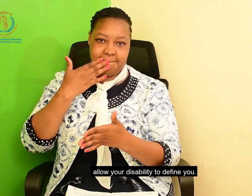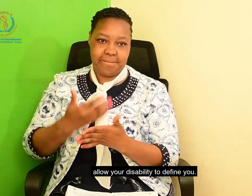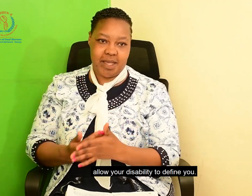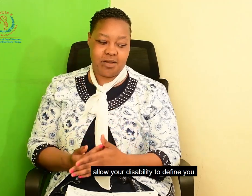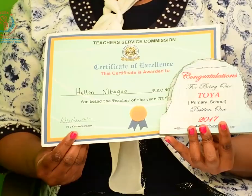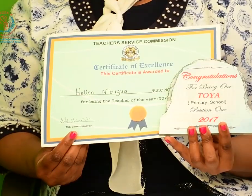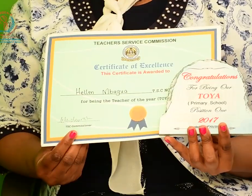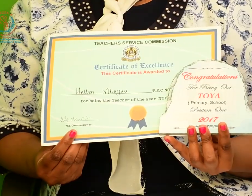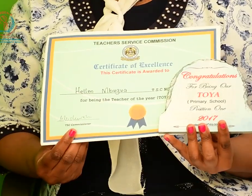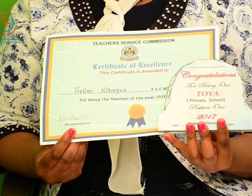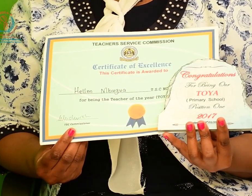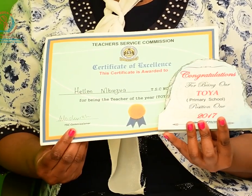had.